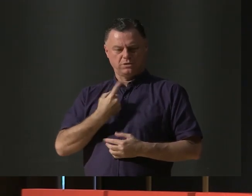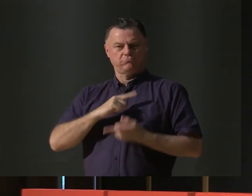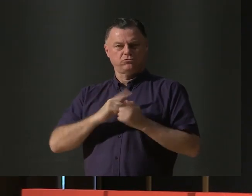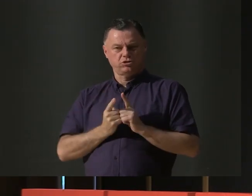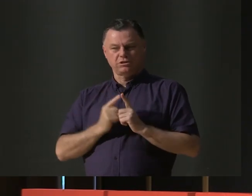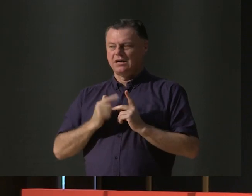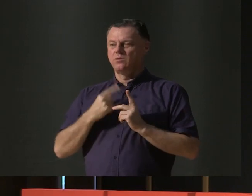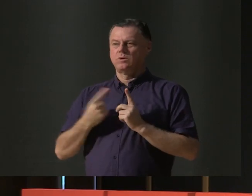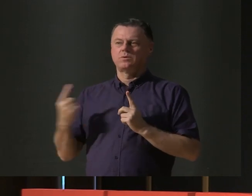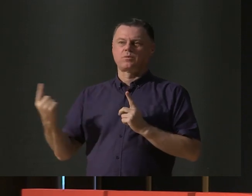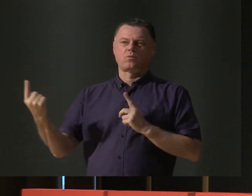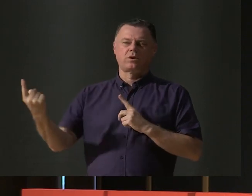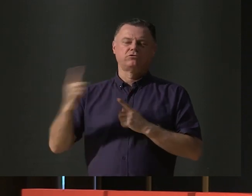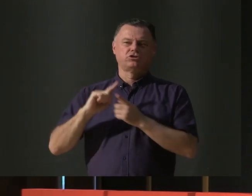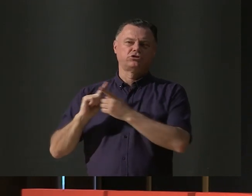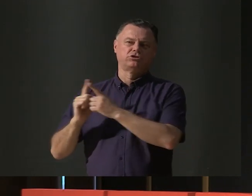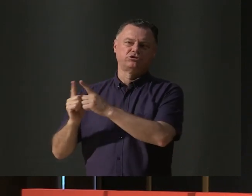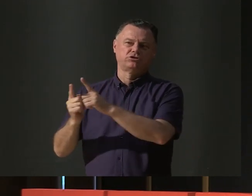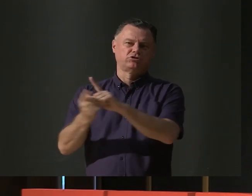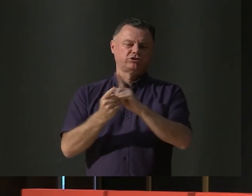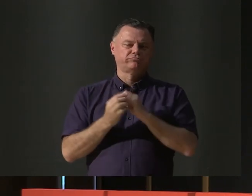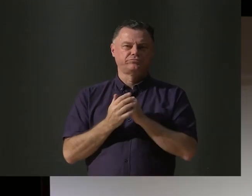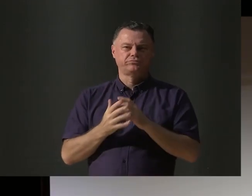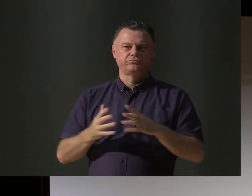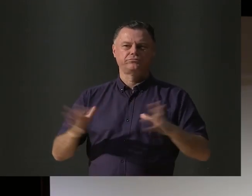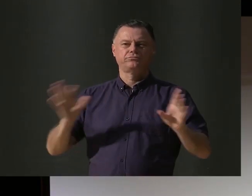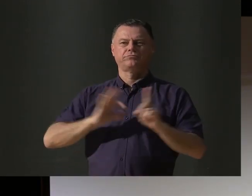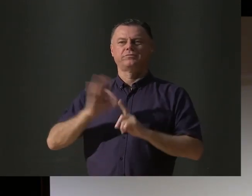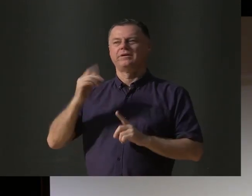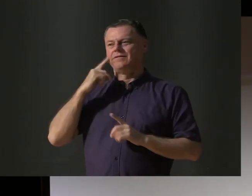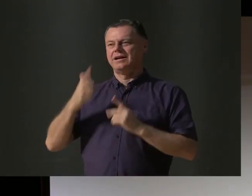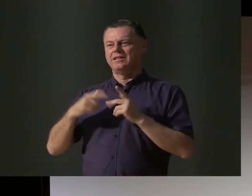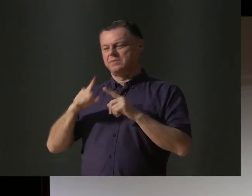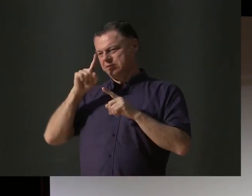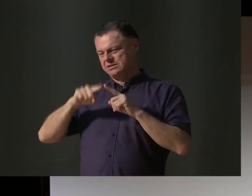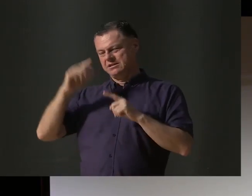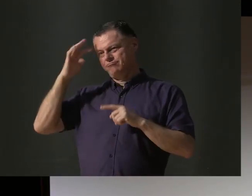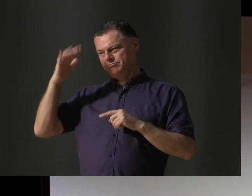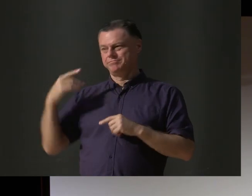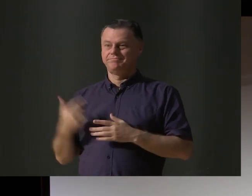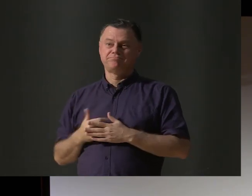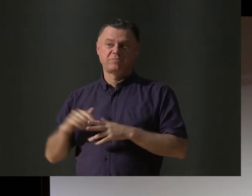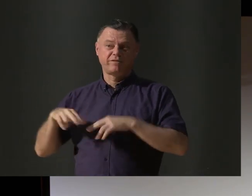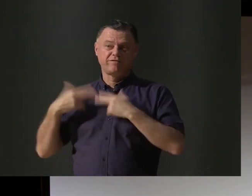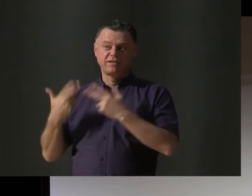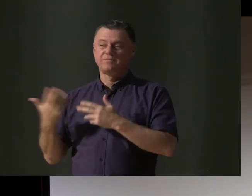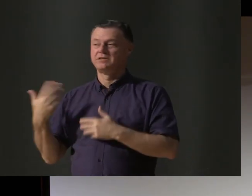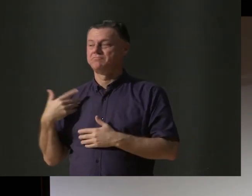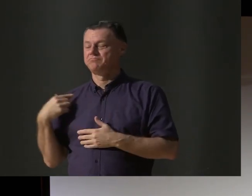And then find like-minded comrades to join in this crusade with you. Whether it's your family, your friends, your